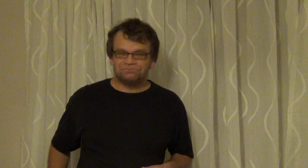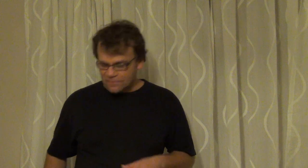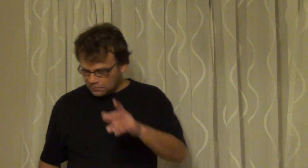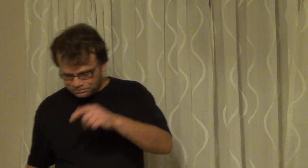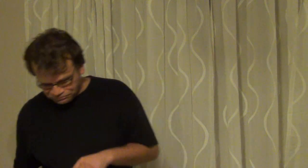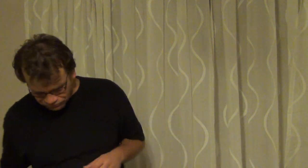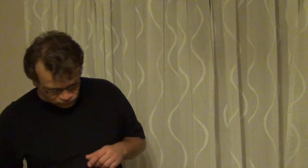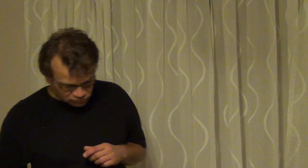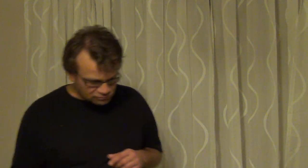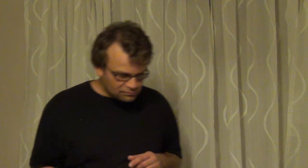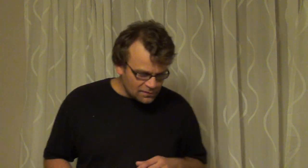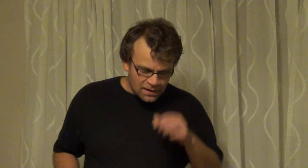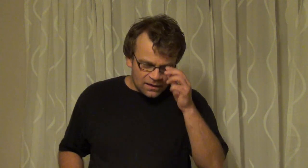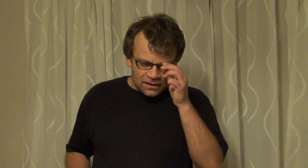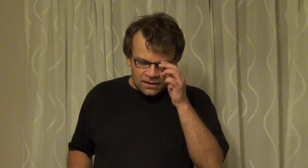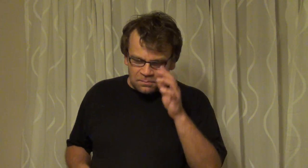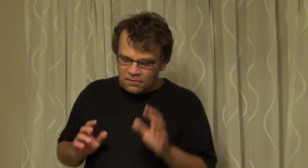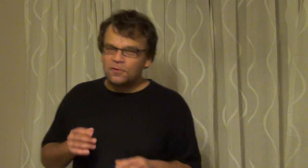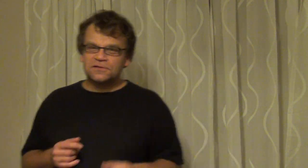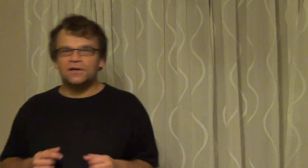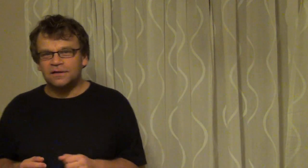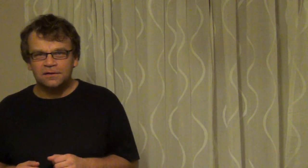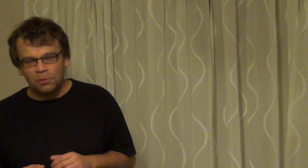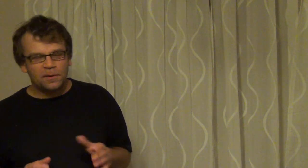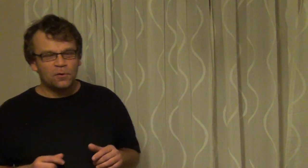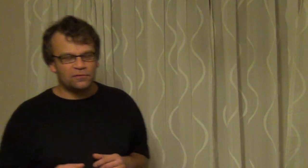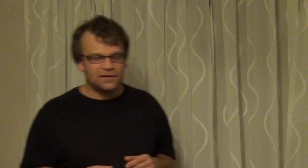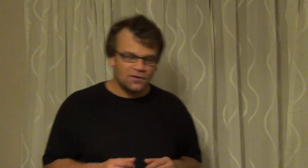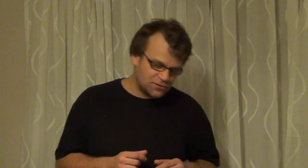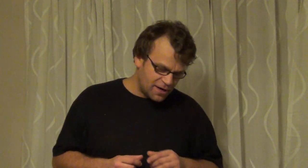Now my first proper girlfriend in Austria